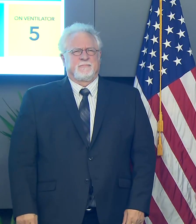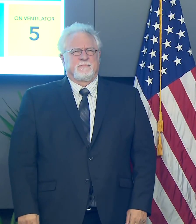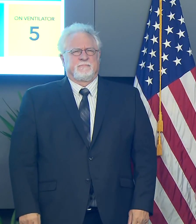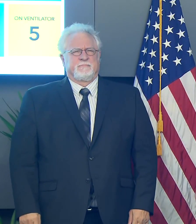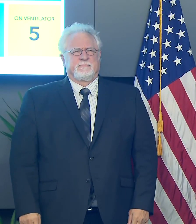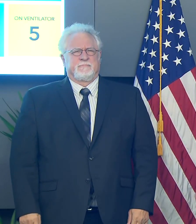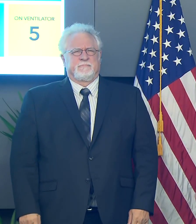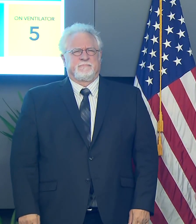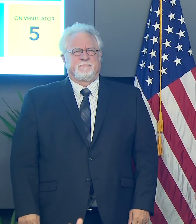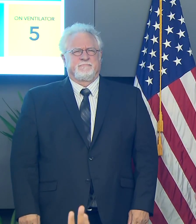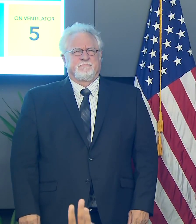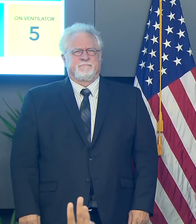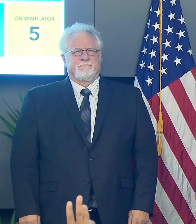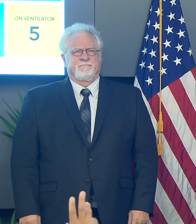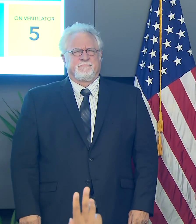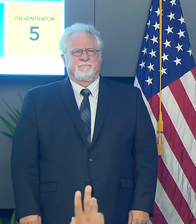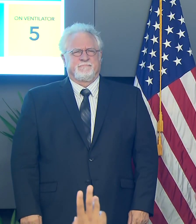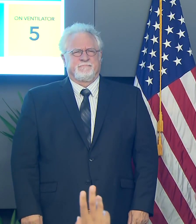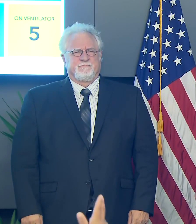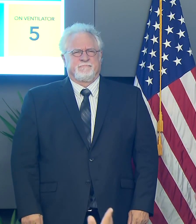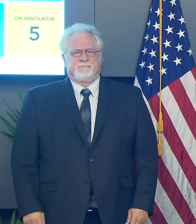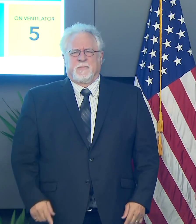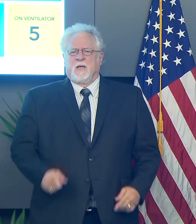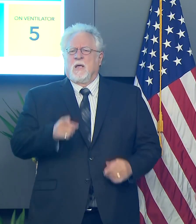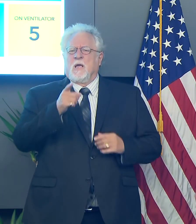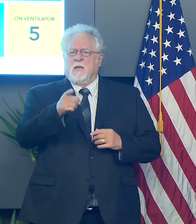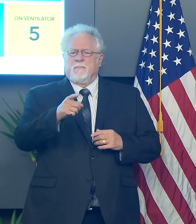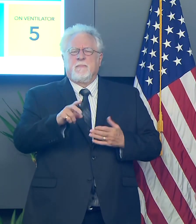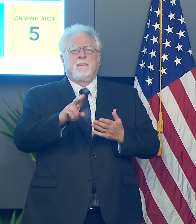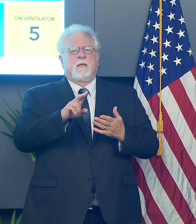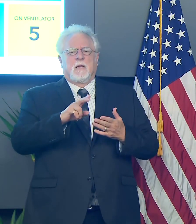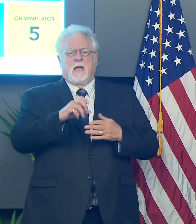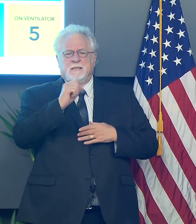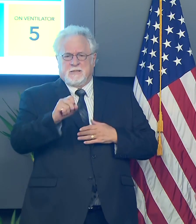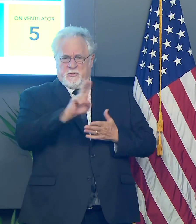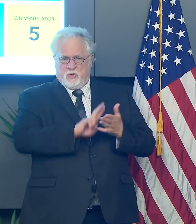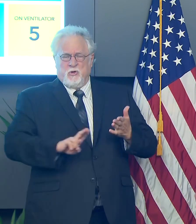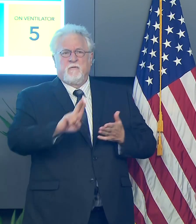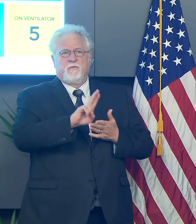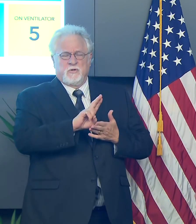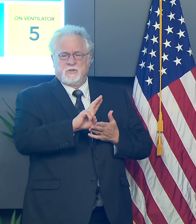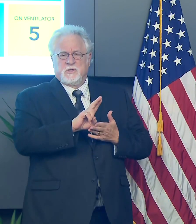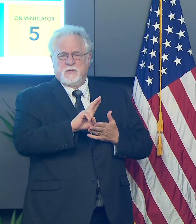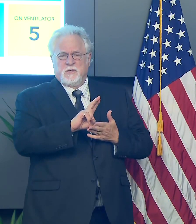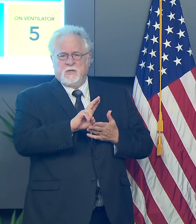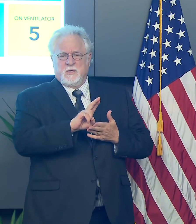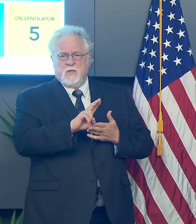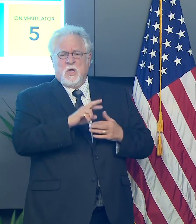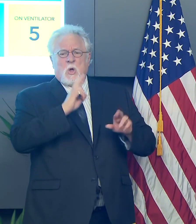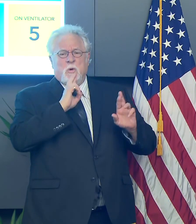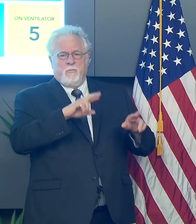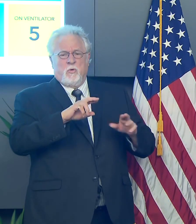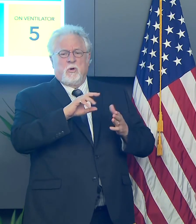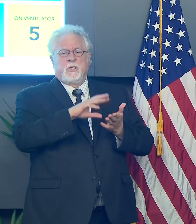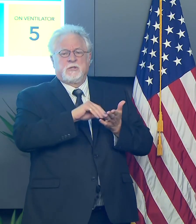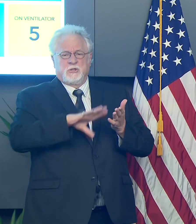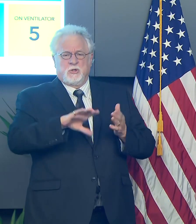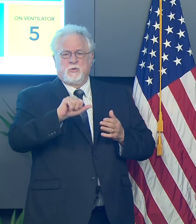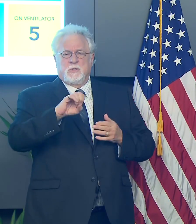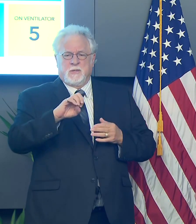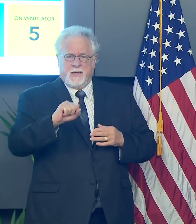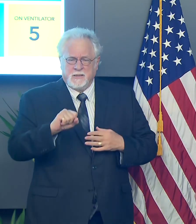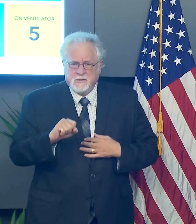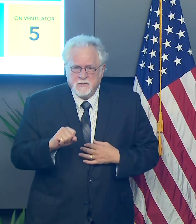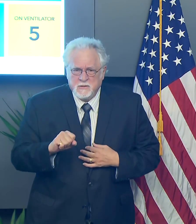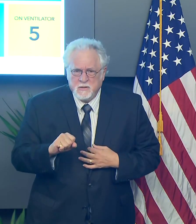Any other questions? Yes, sir? Some university is one of the few schools in the states that are reporting student cases and making that